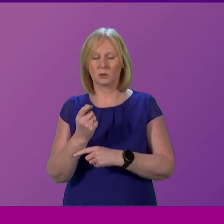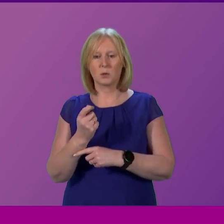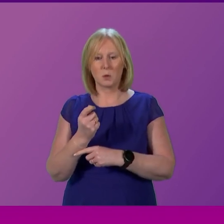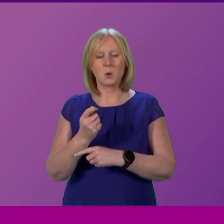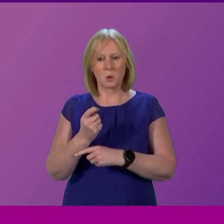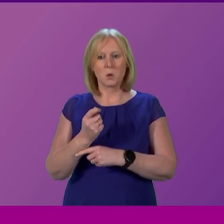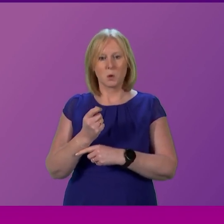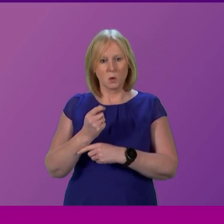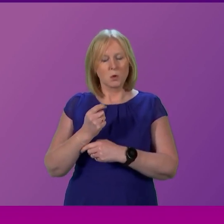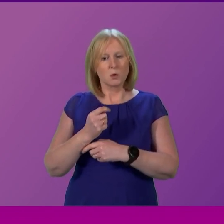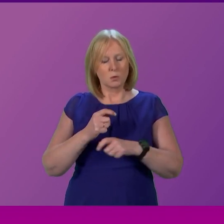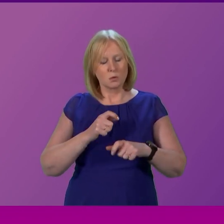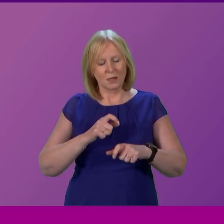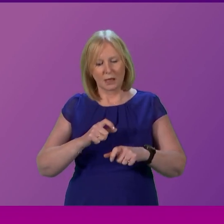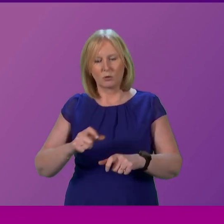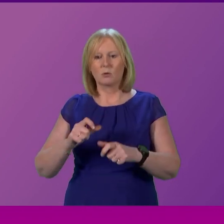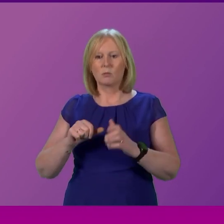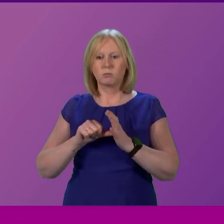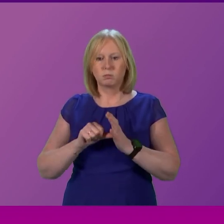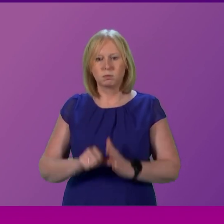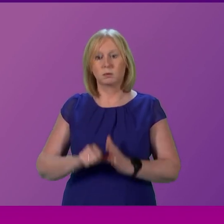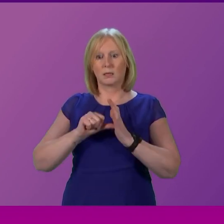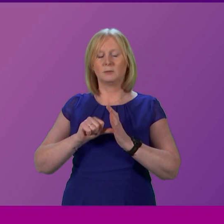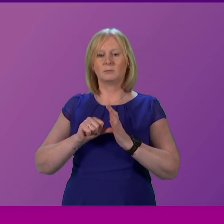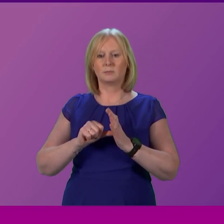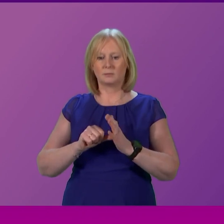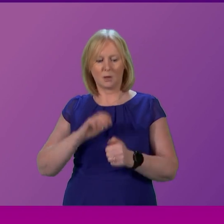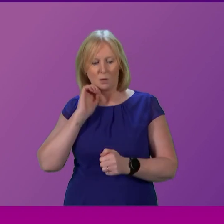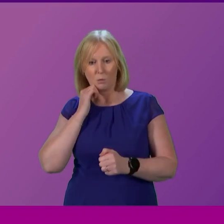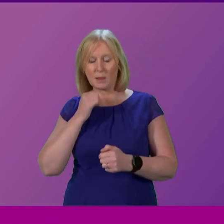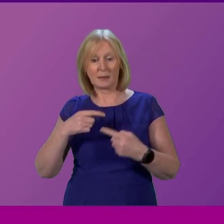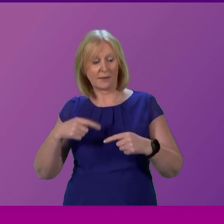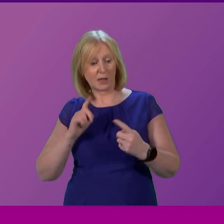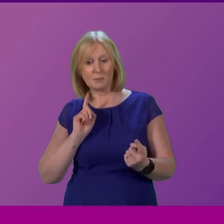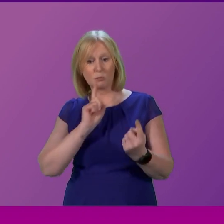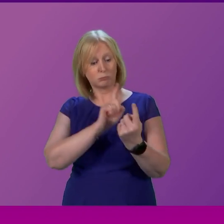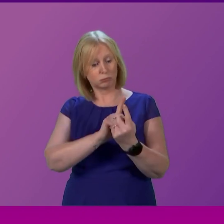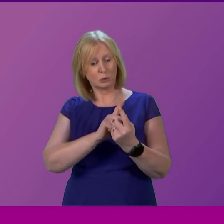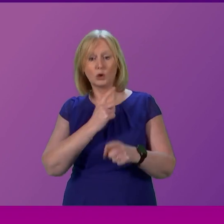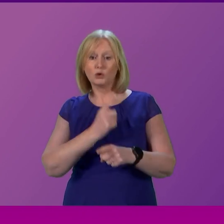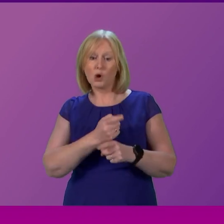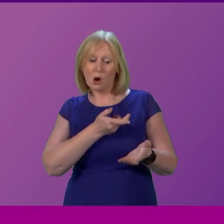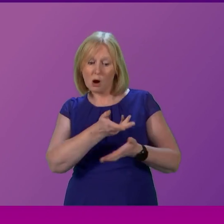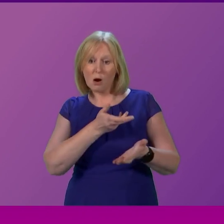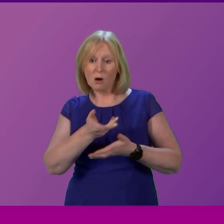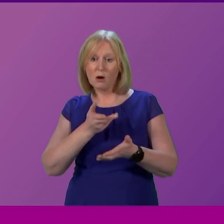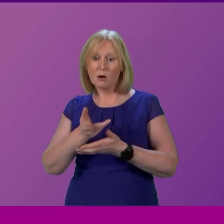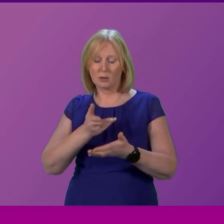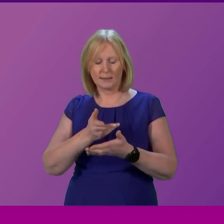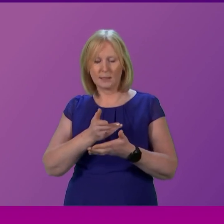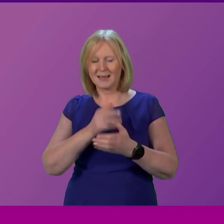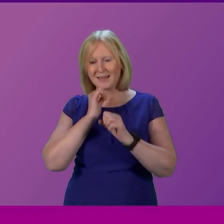relentless. I will always be available to talk to our committed workforce who provide incredible care for the people of Scotland